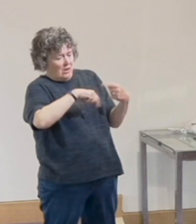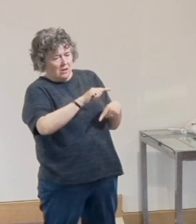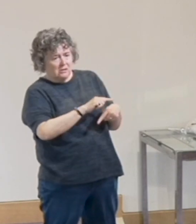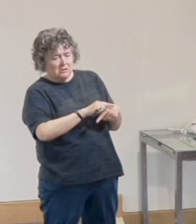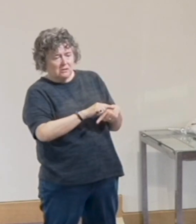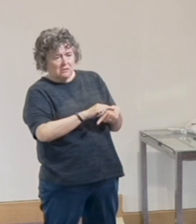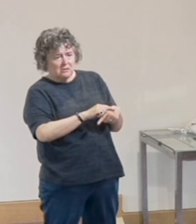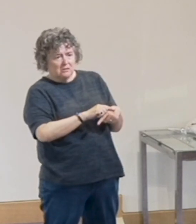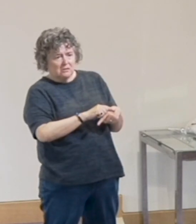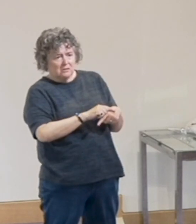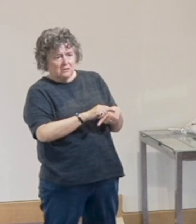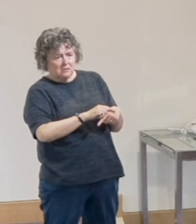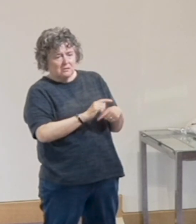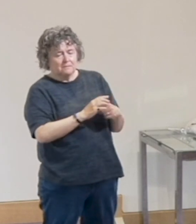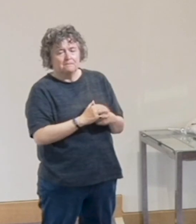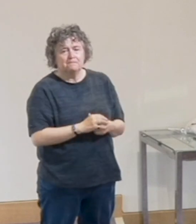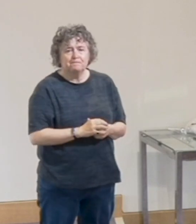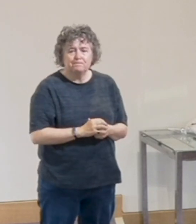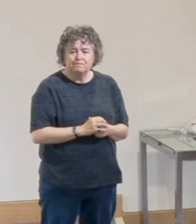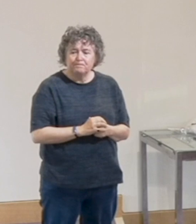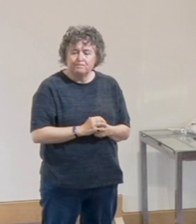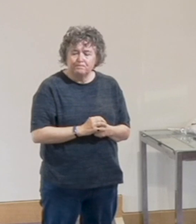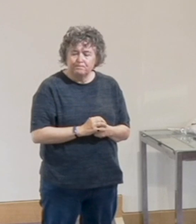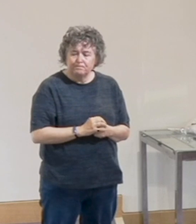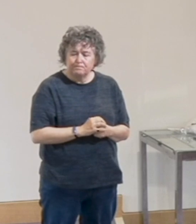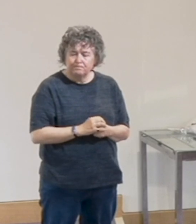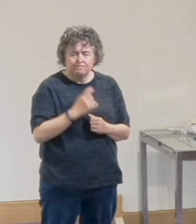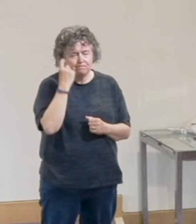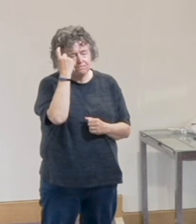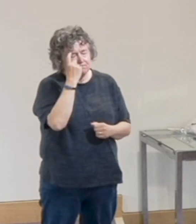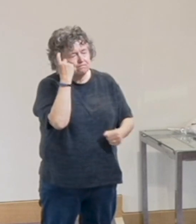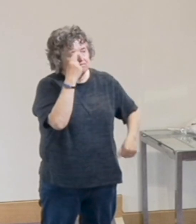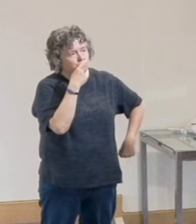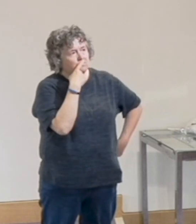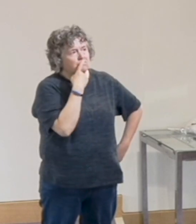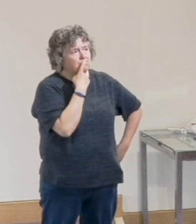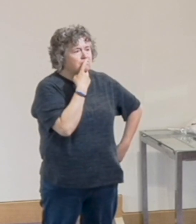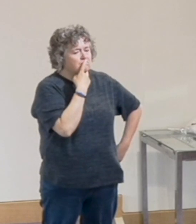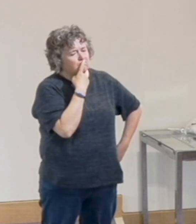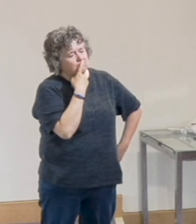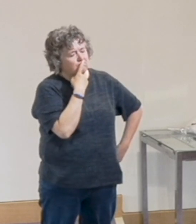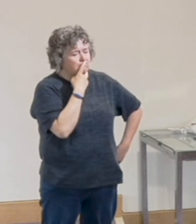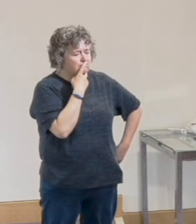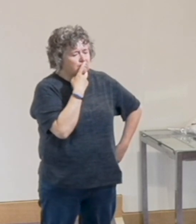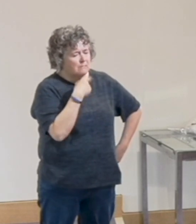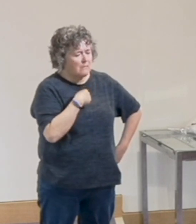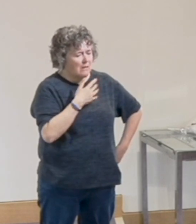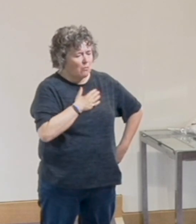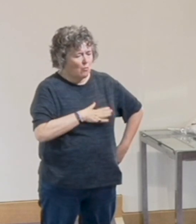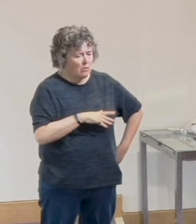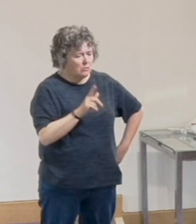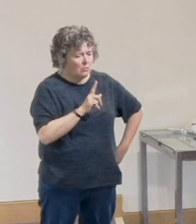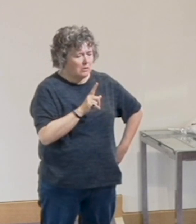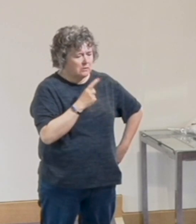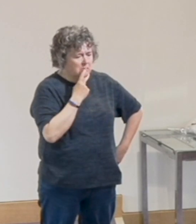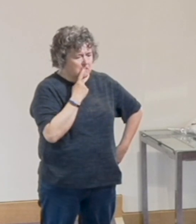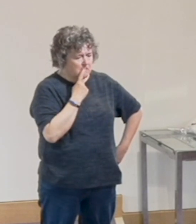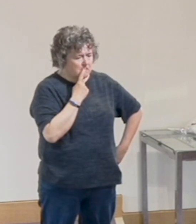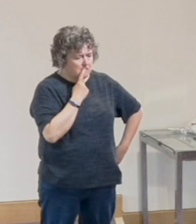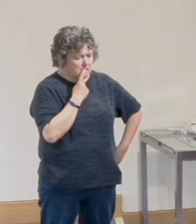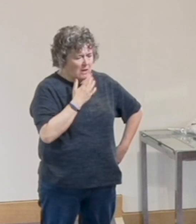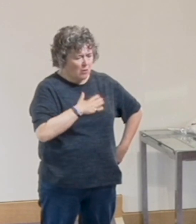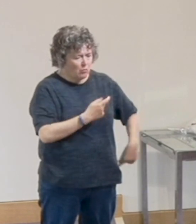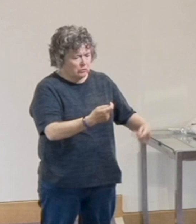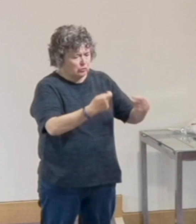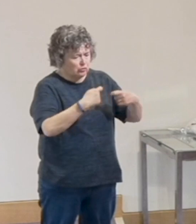others. So I thought a little bit about this and thought, what do I particularly want? How do I want to be